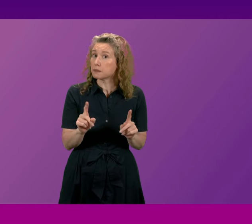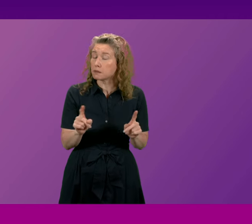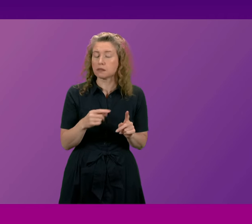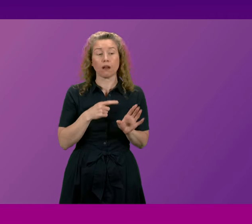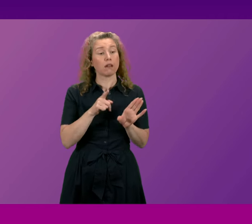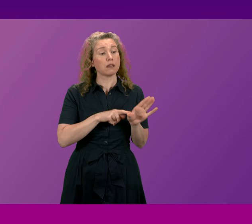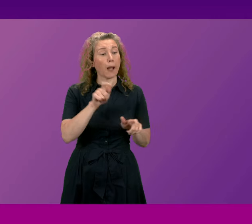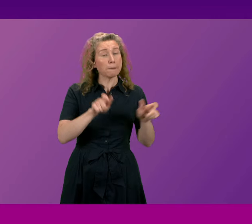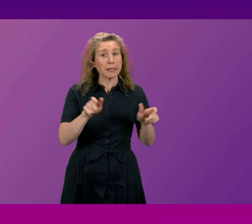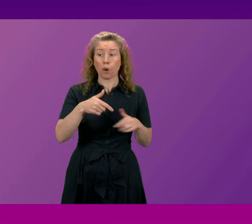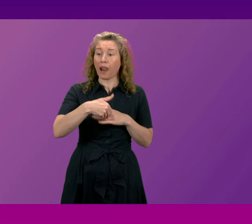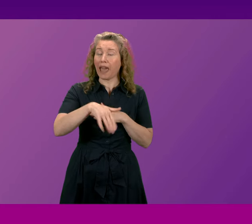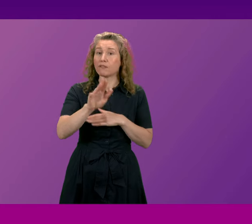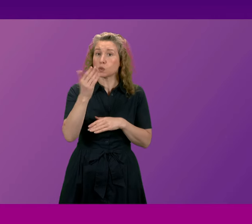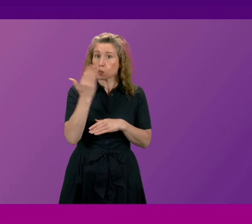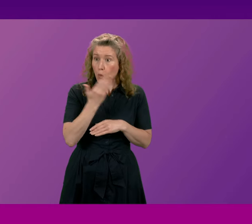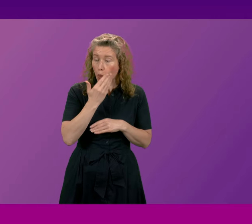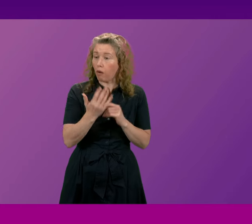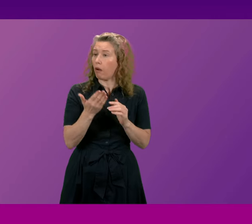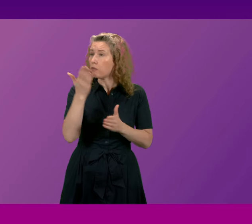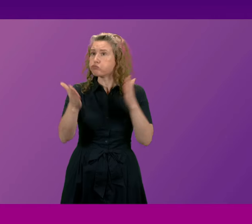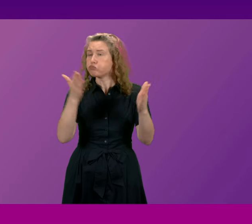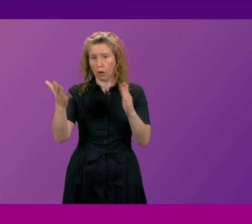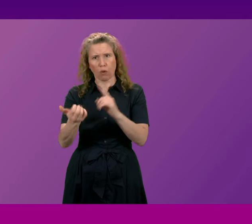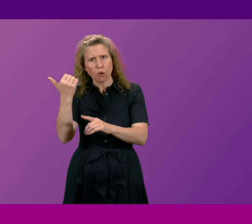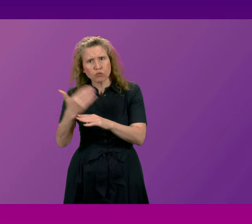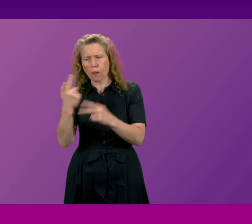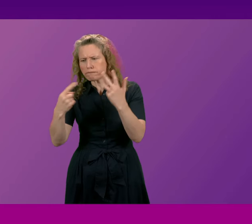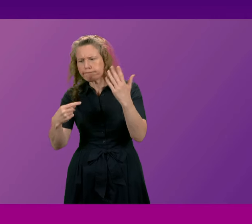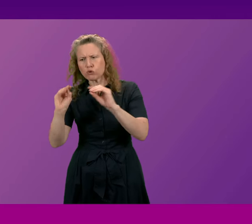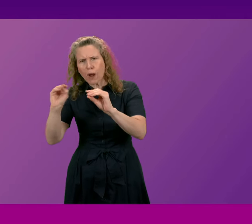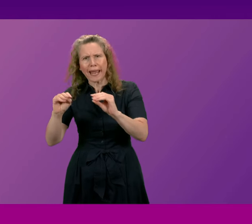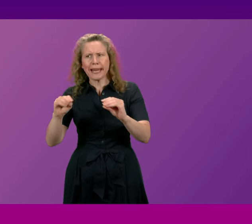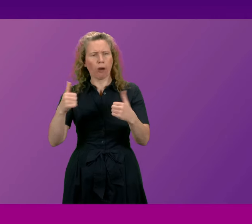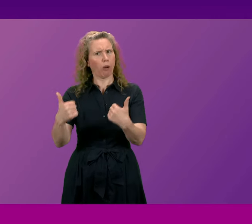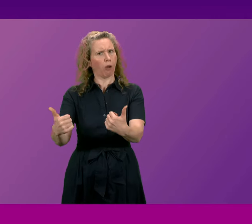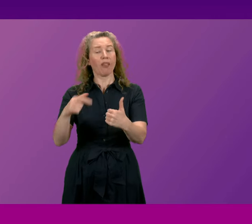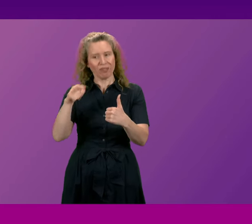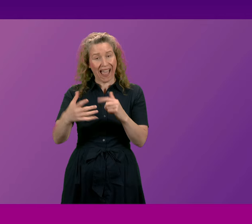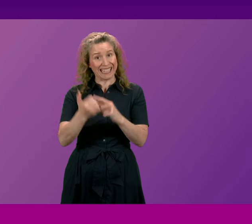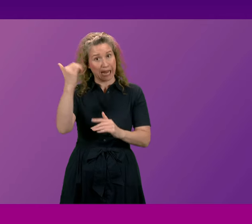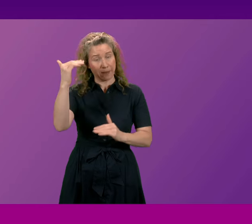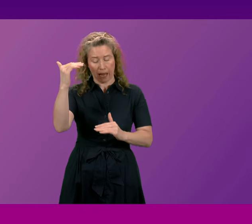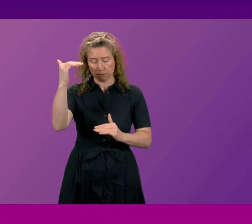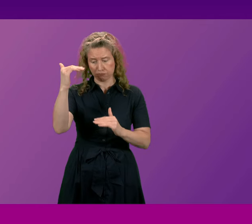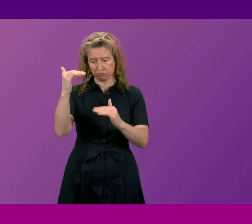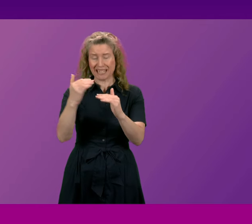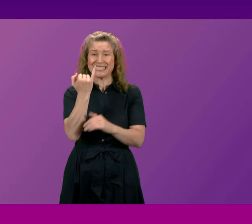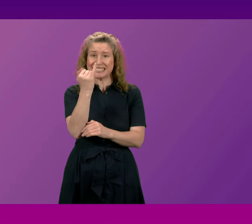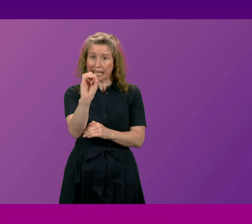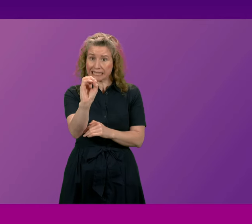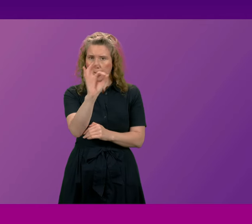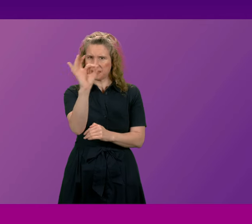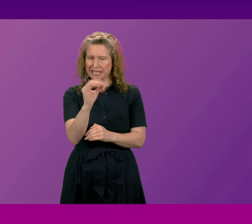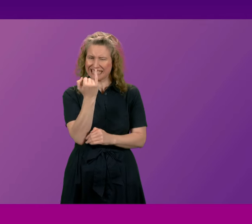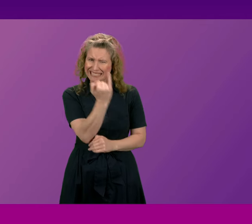young people leaving school and going into positive destinations, the attainment gap has reduced by 60%.